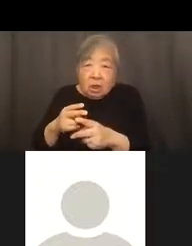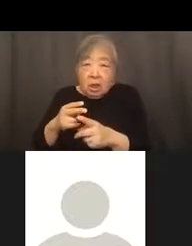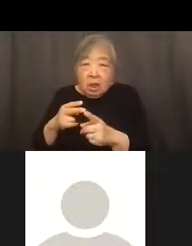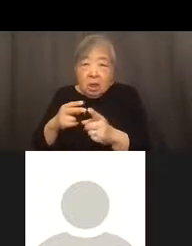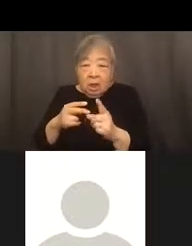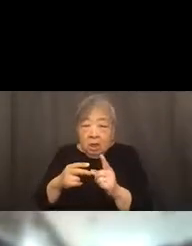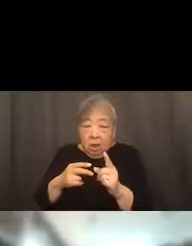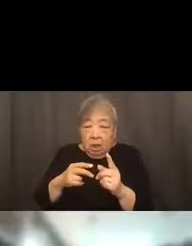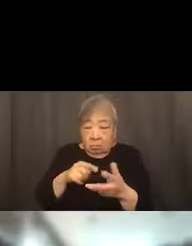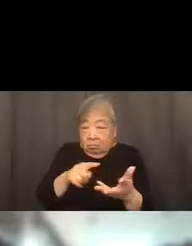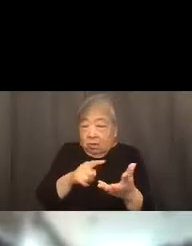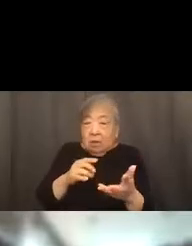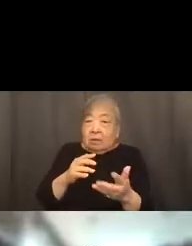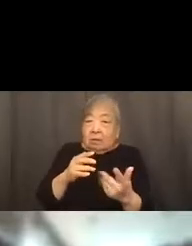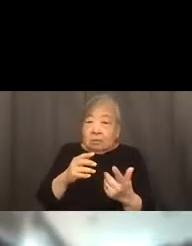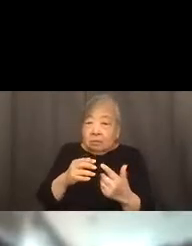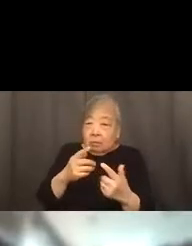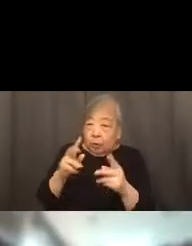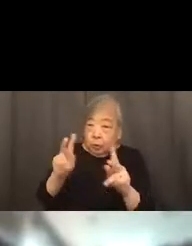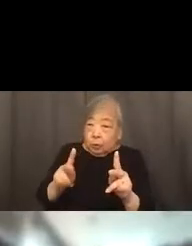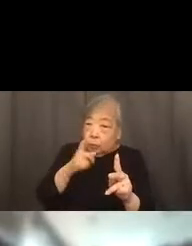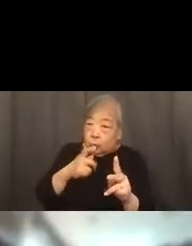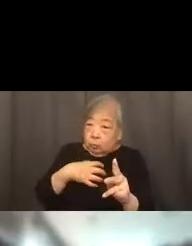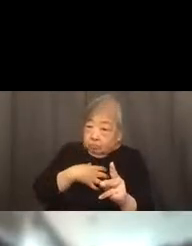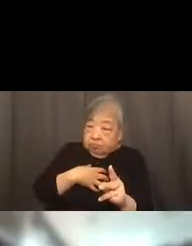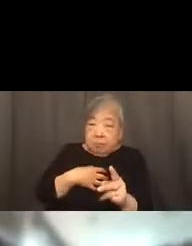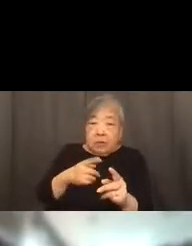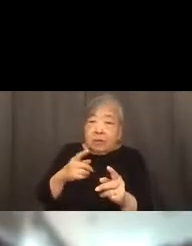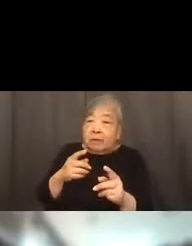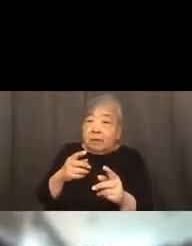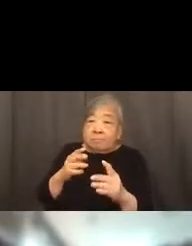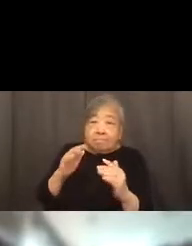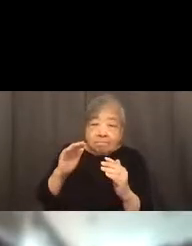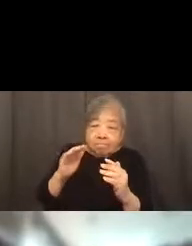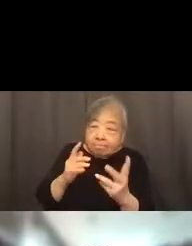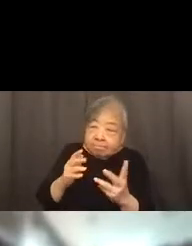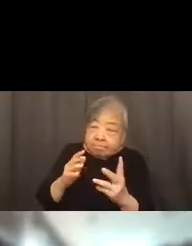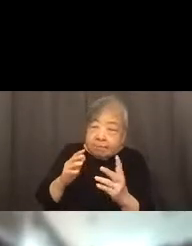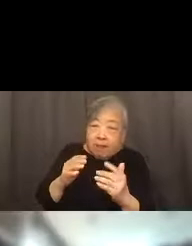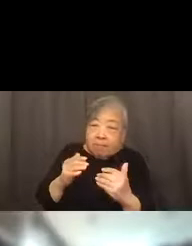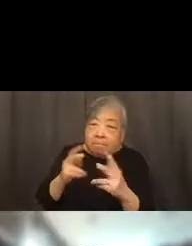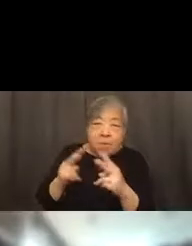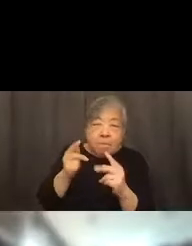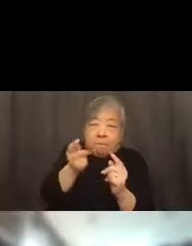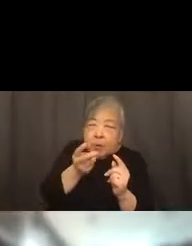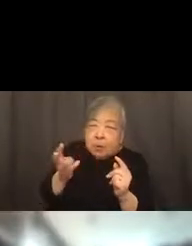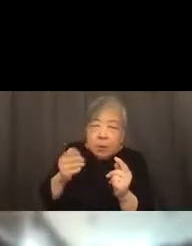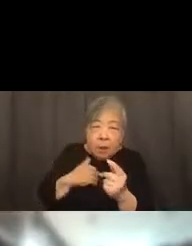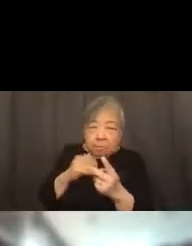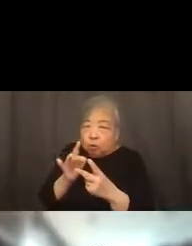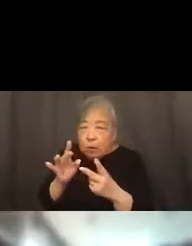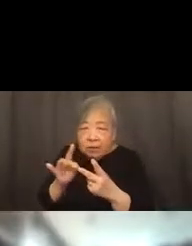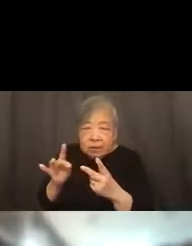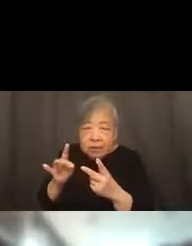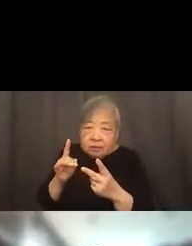lower income or have limited housing options and very few have choices for employment. And